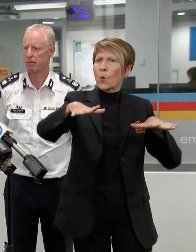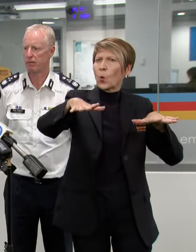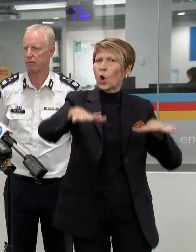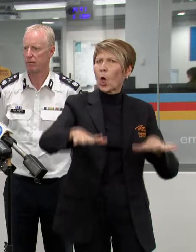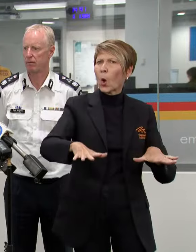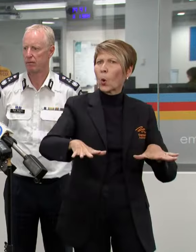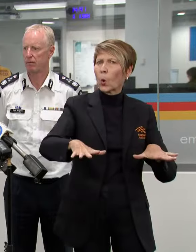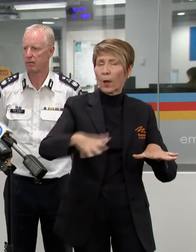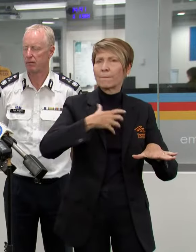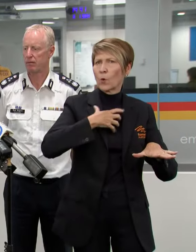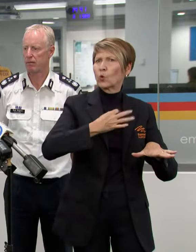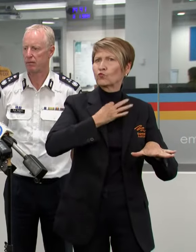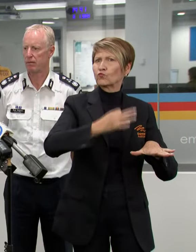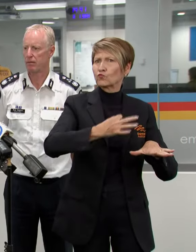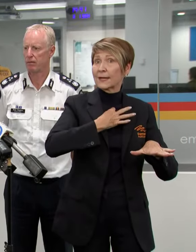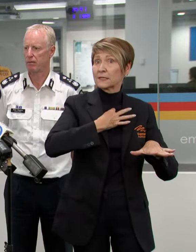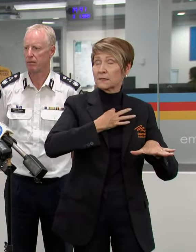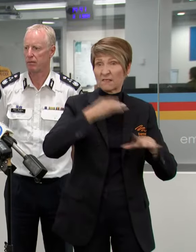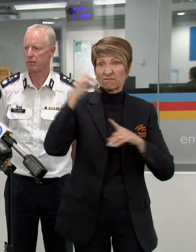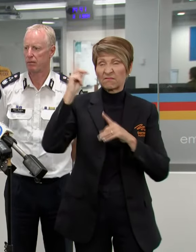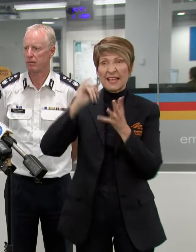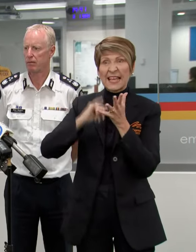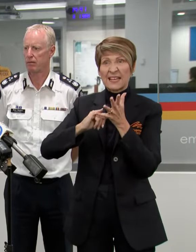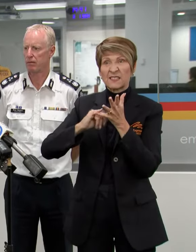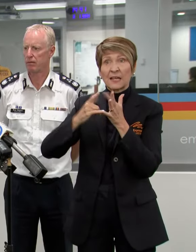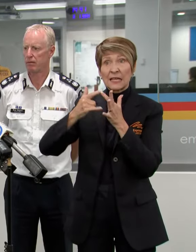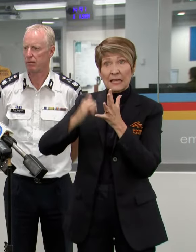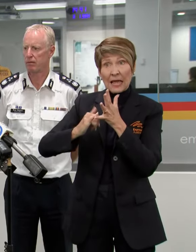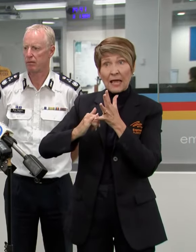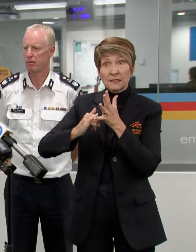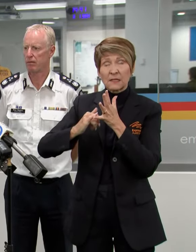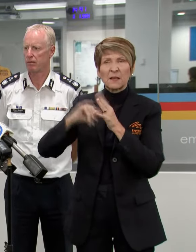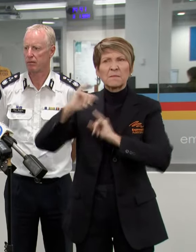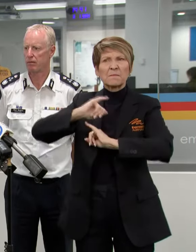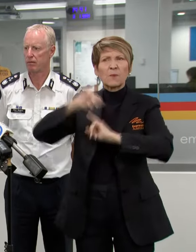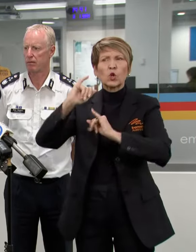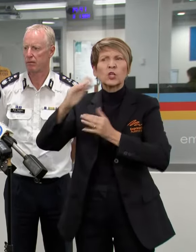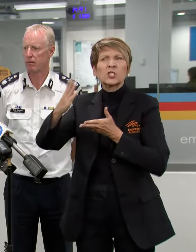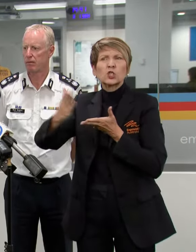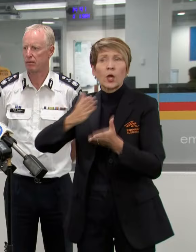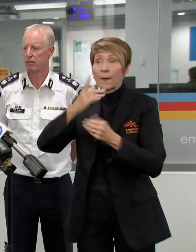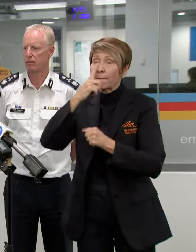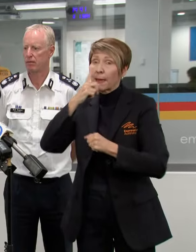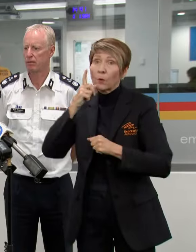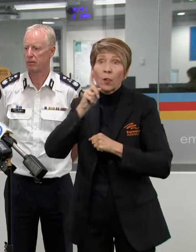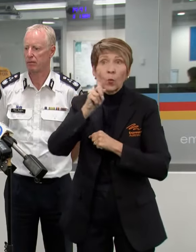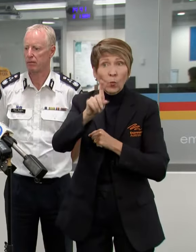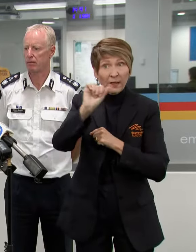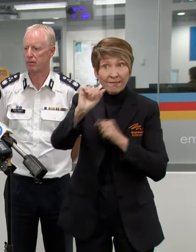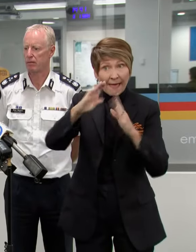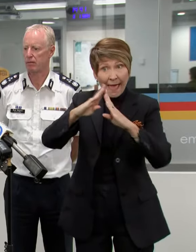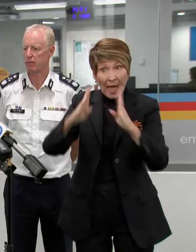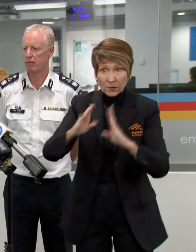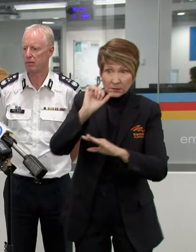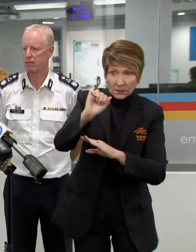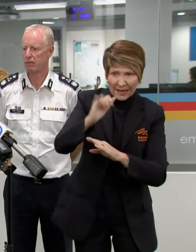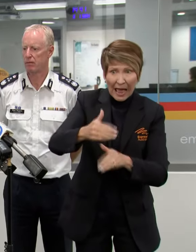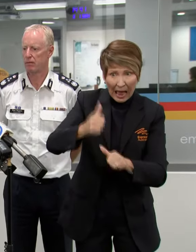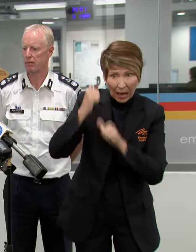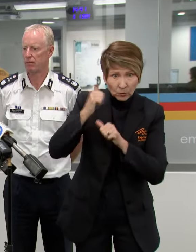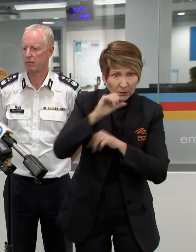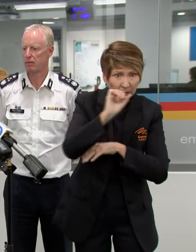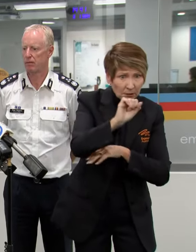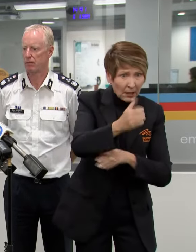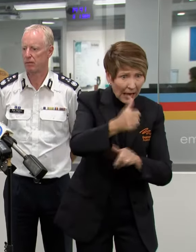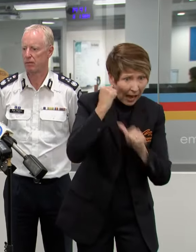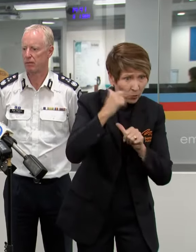Those areas again have been door knocked earlier today by emergency services. And again, we can't emphasise enough where we have an evacuation message